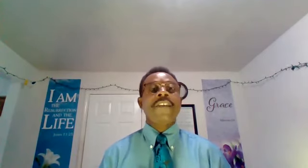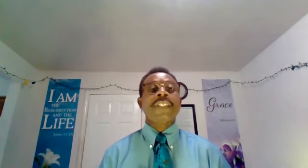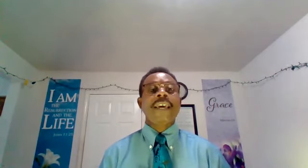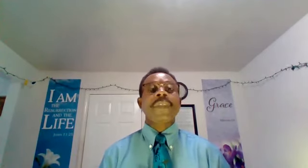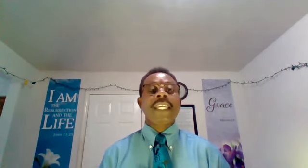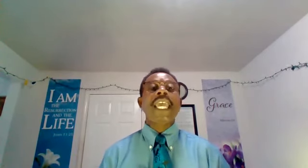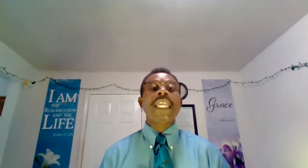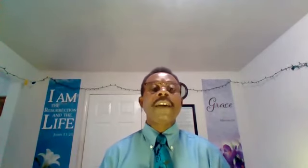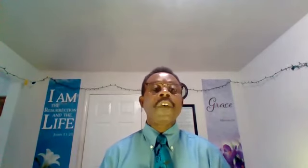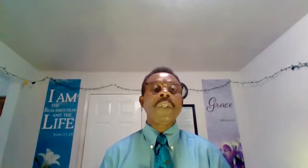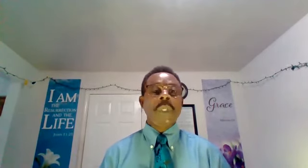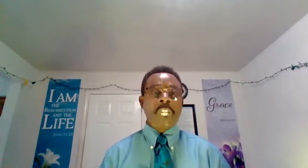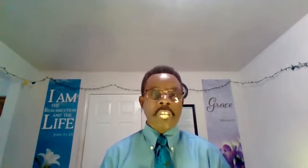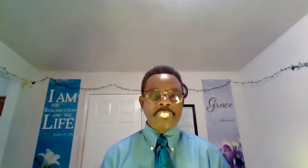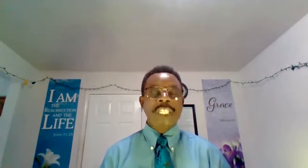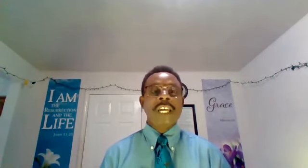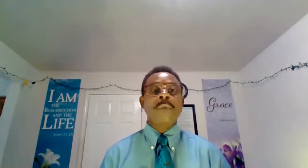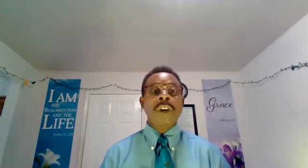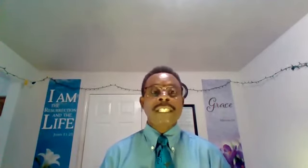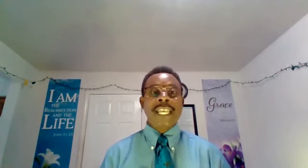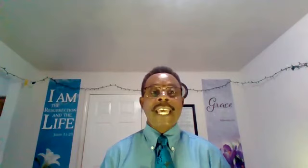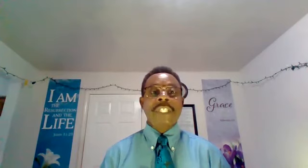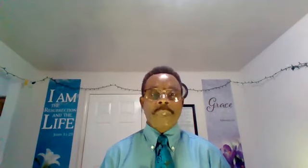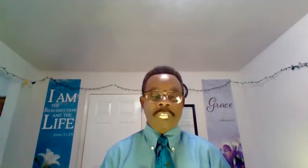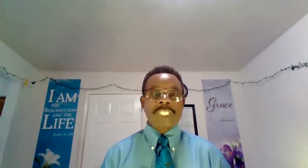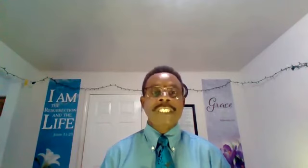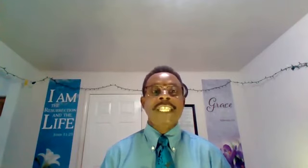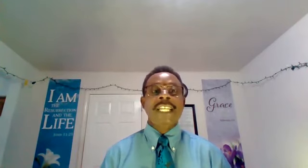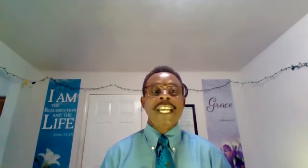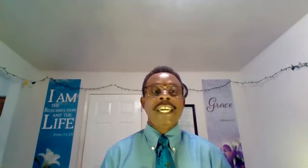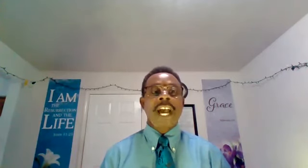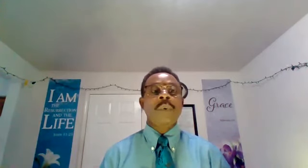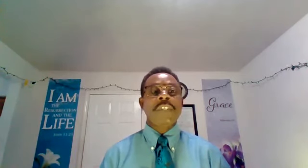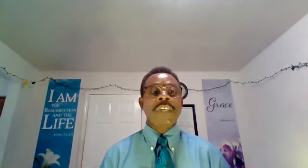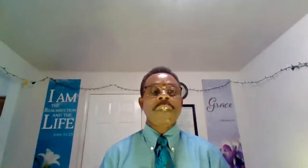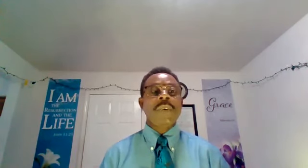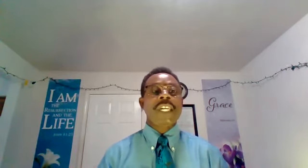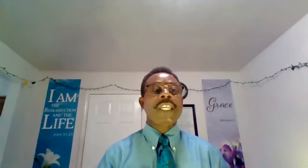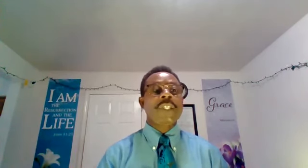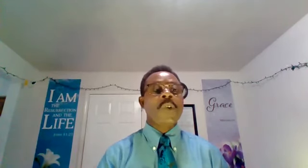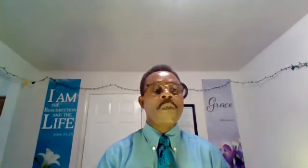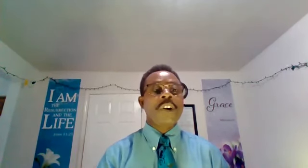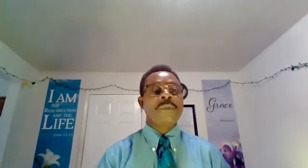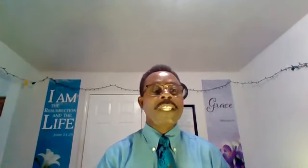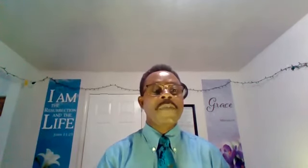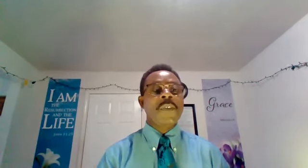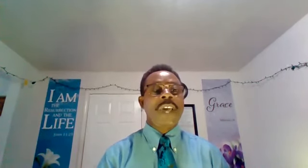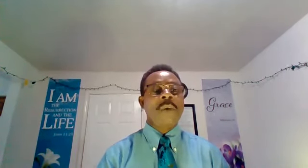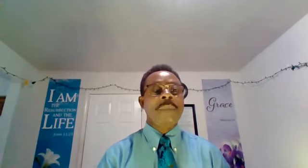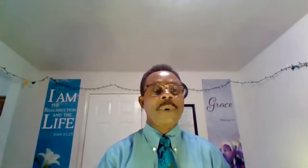but there is something in which we belong, and what is international love. And I want to thank you again so very much for that.